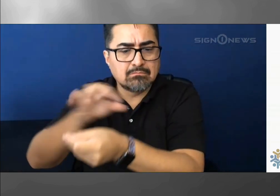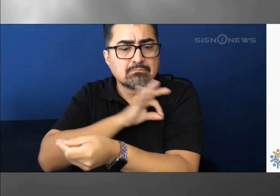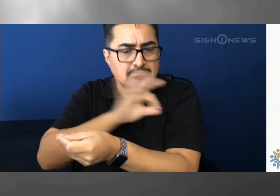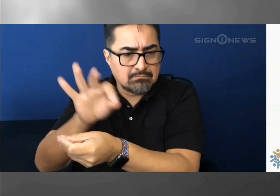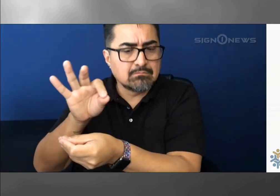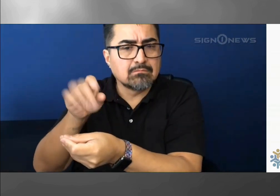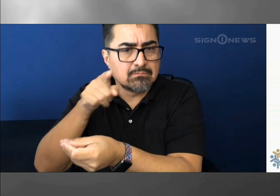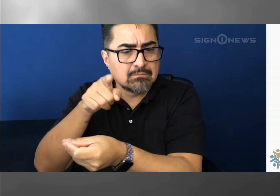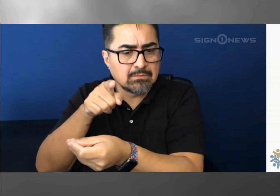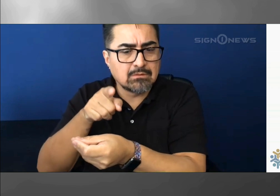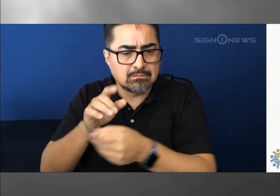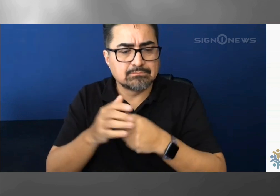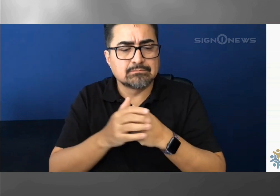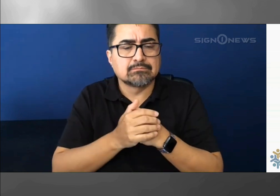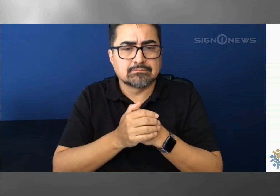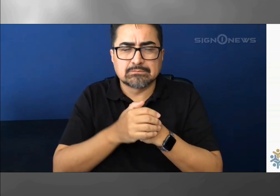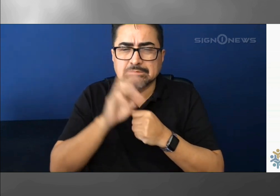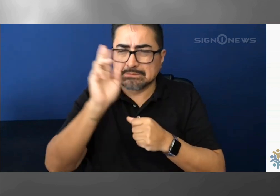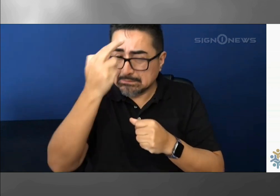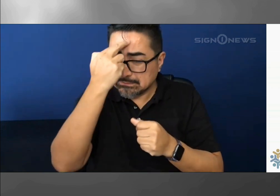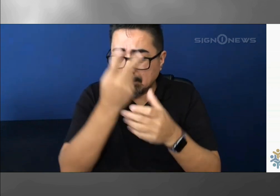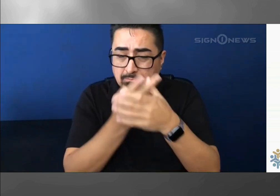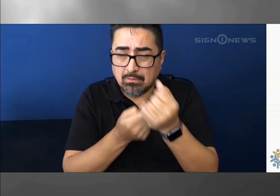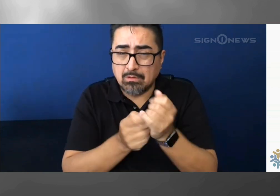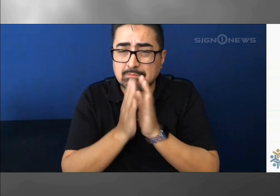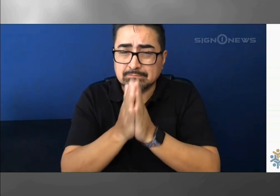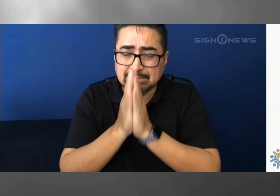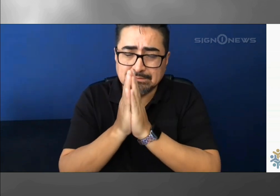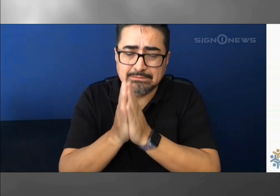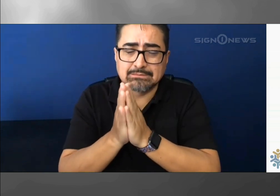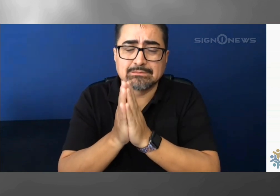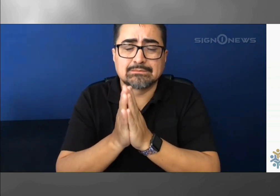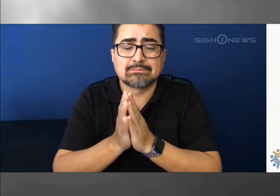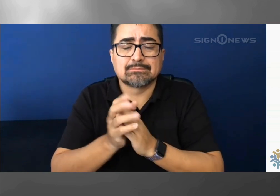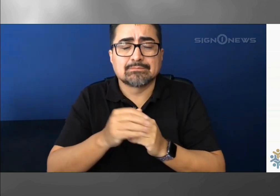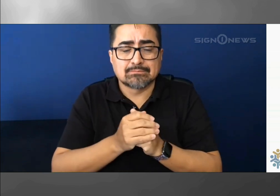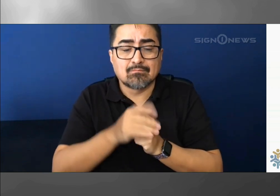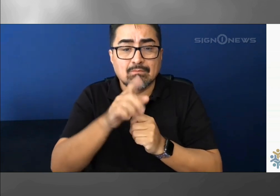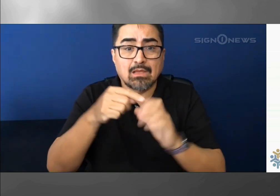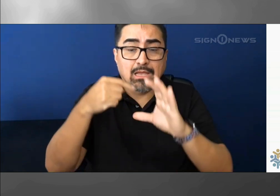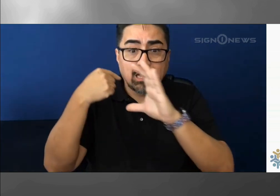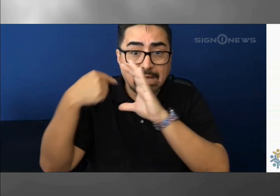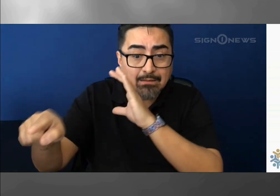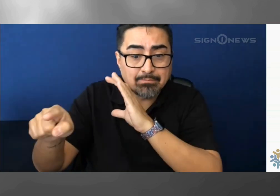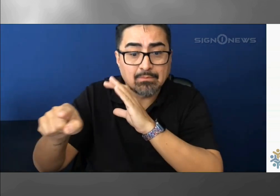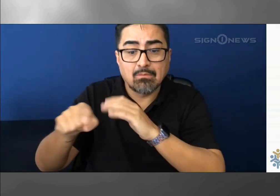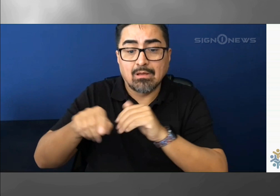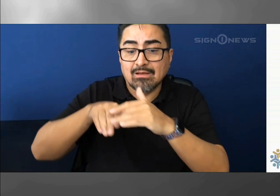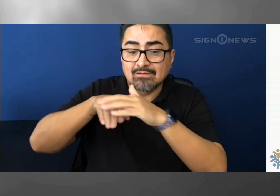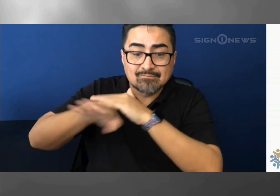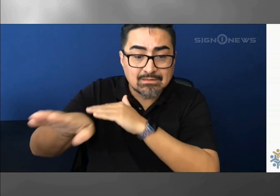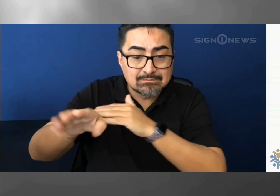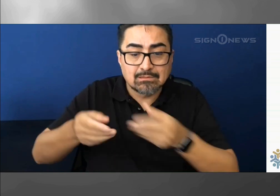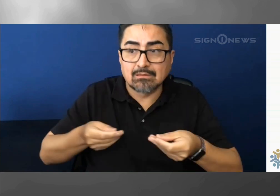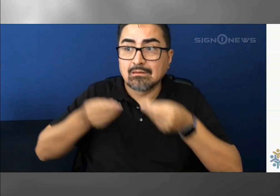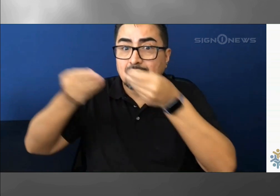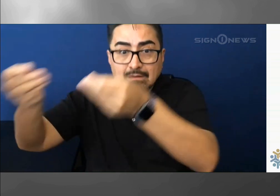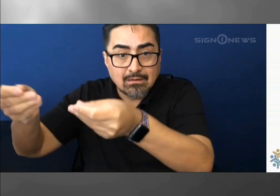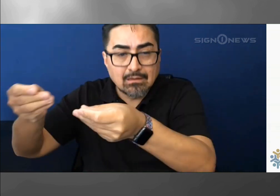ballot GA. Print this form. On the form, you will see where you need to